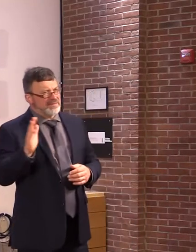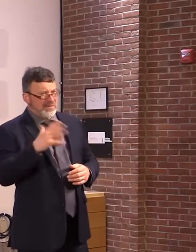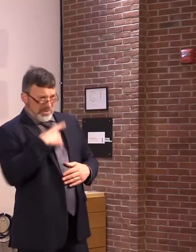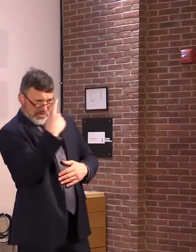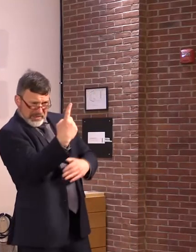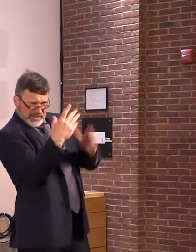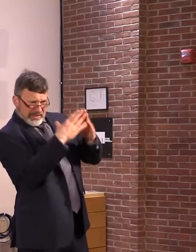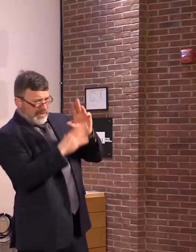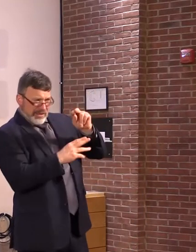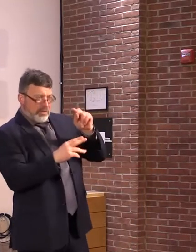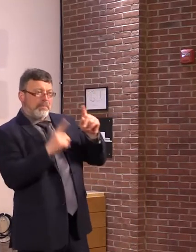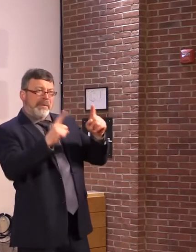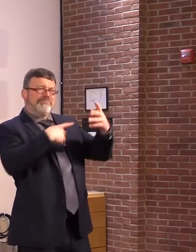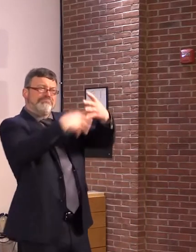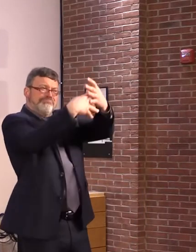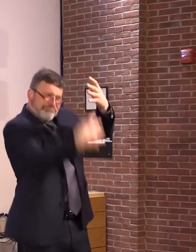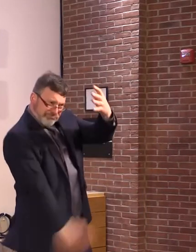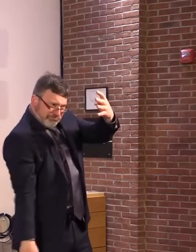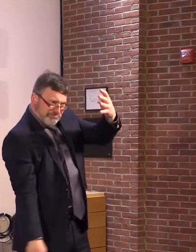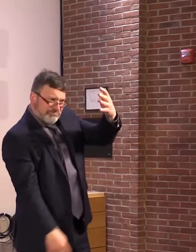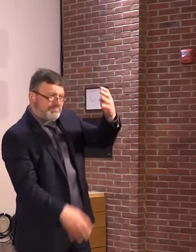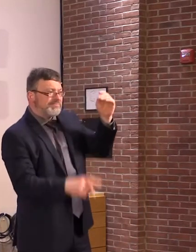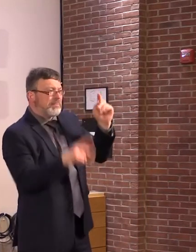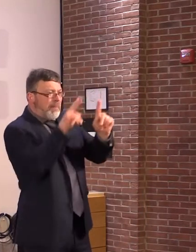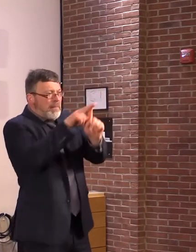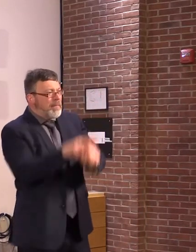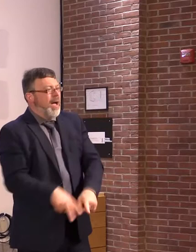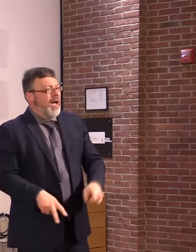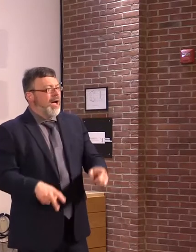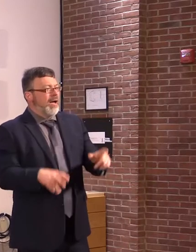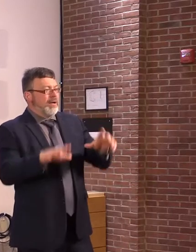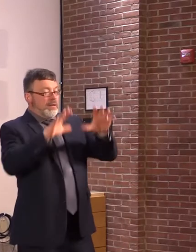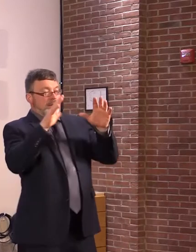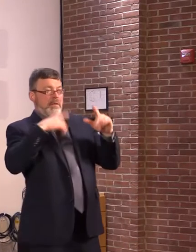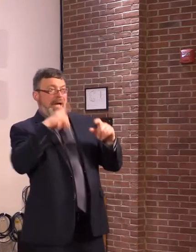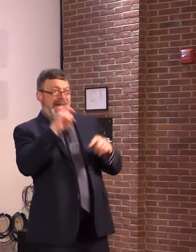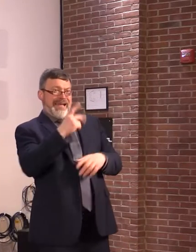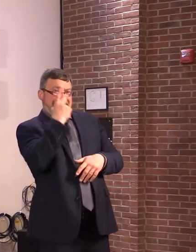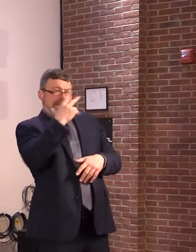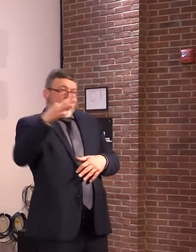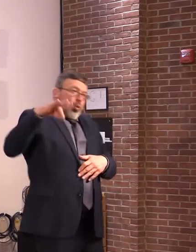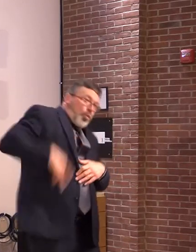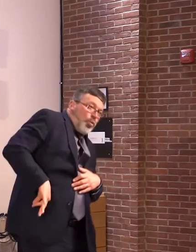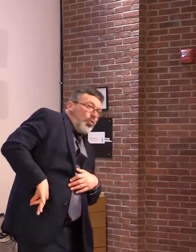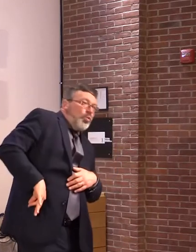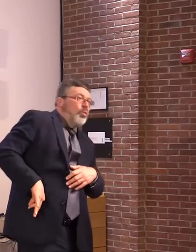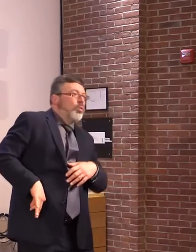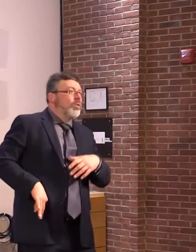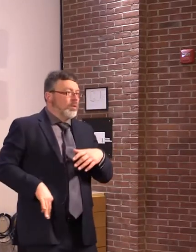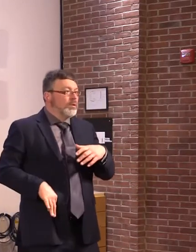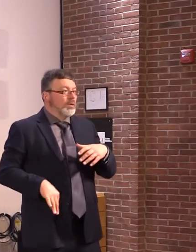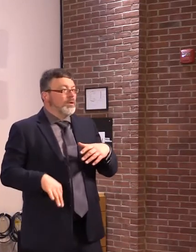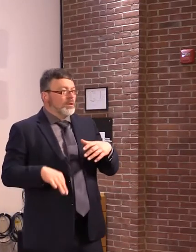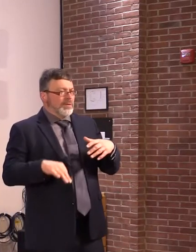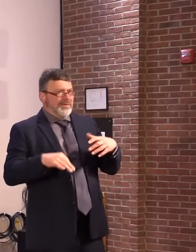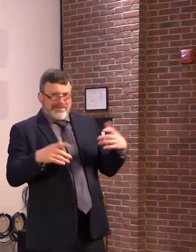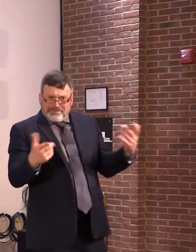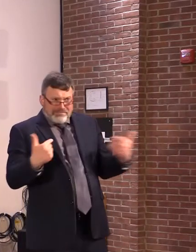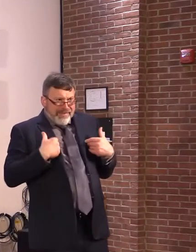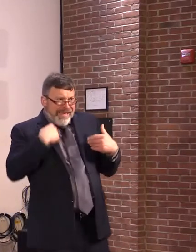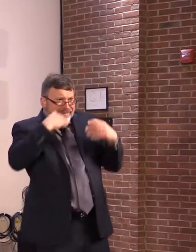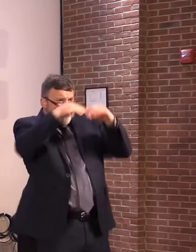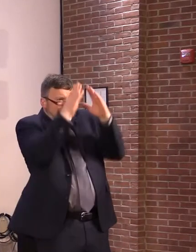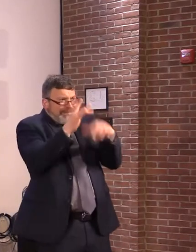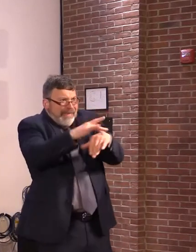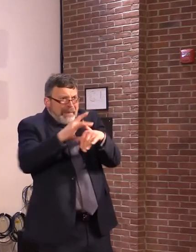think they need to look back and see the other good things that are in and, again, focus on the crisis at hand right now. What beyond